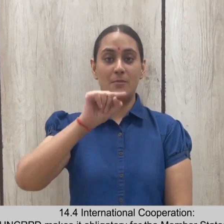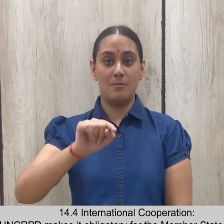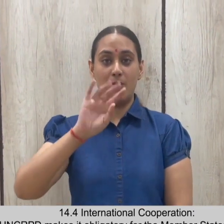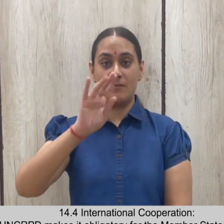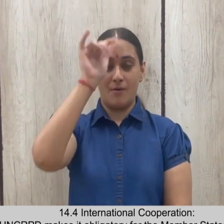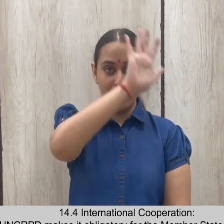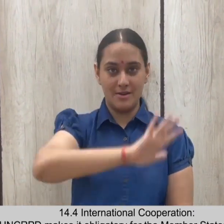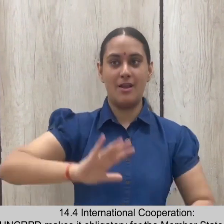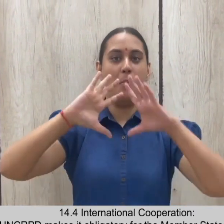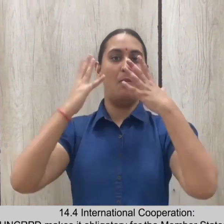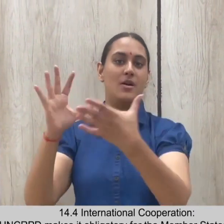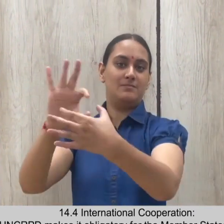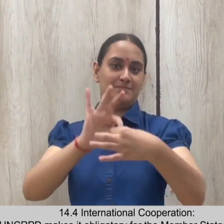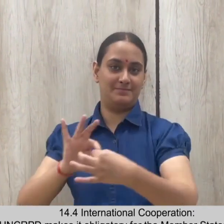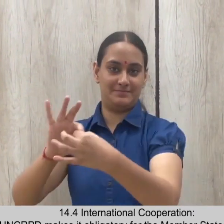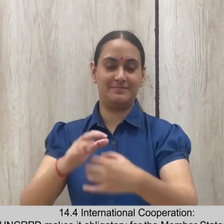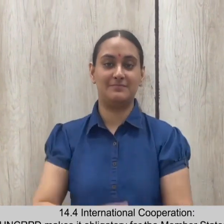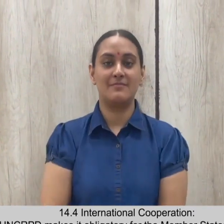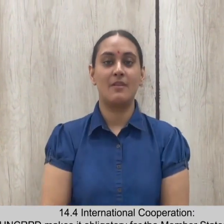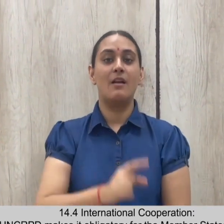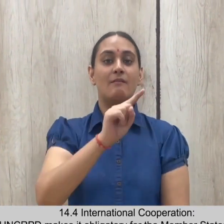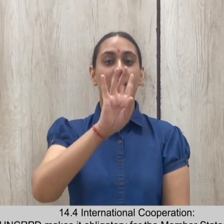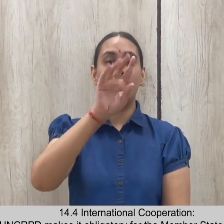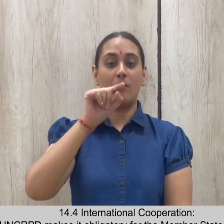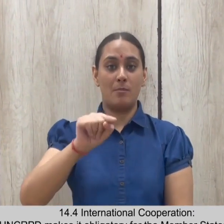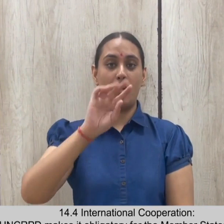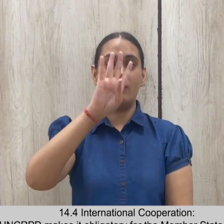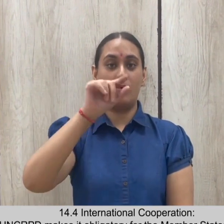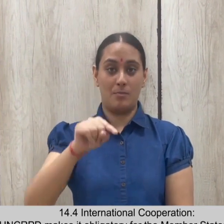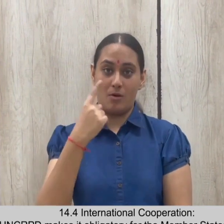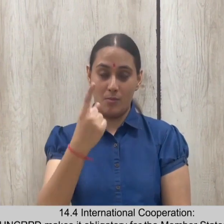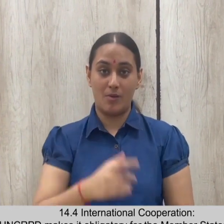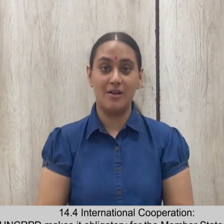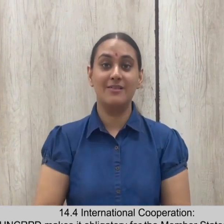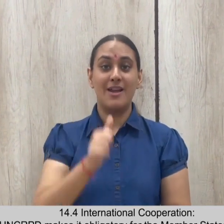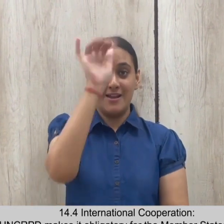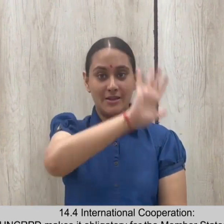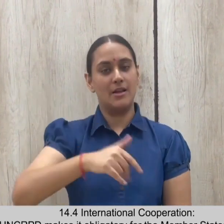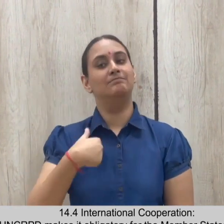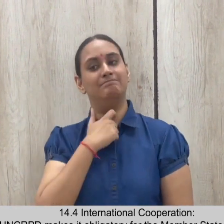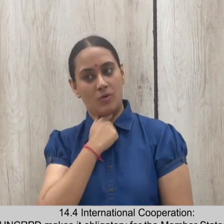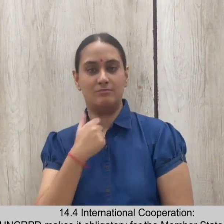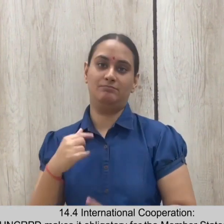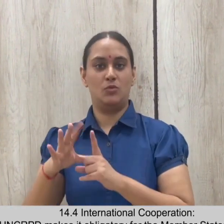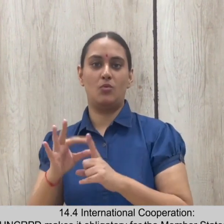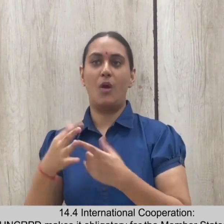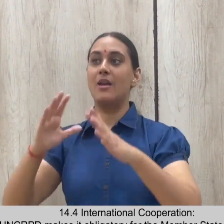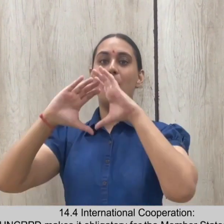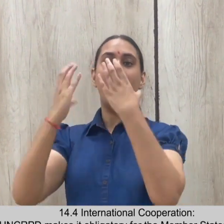14.4.1 Artificial